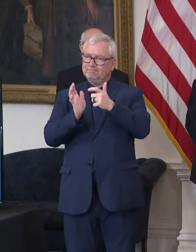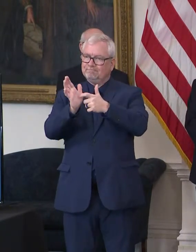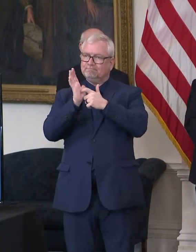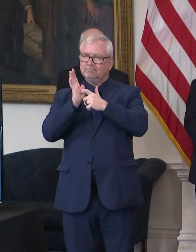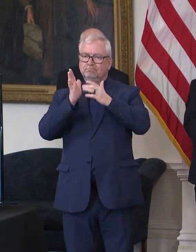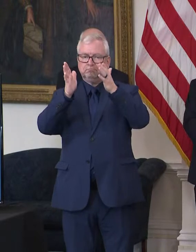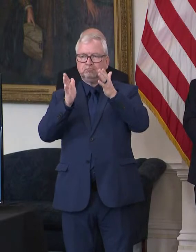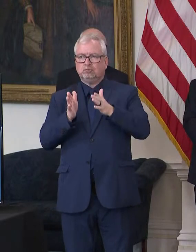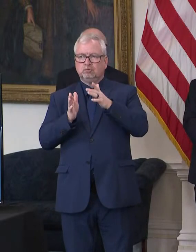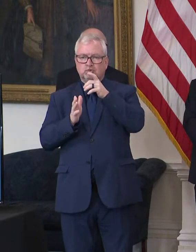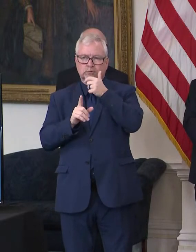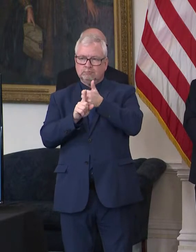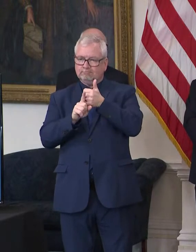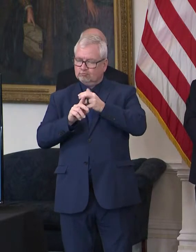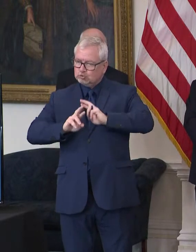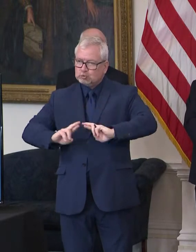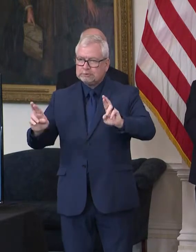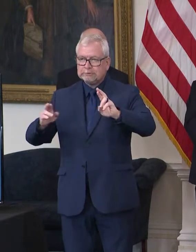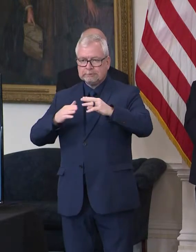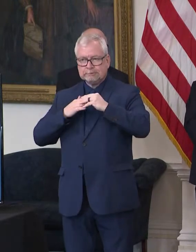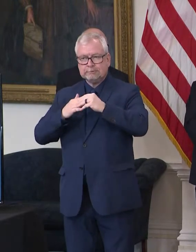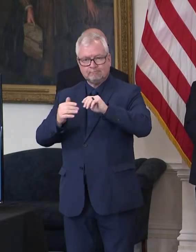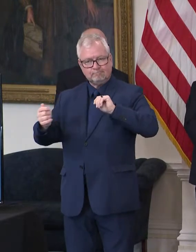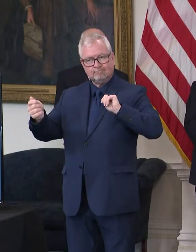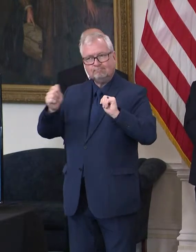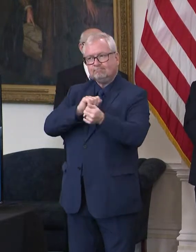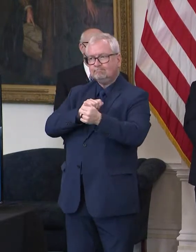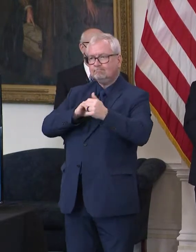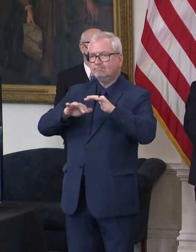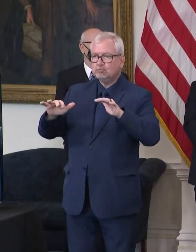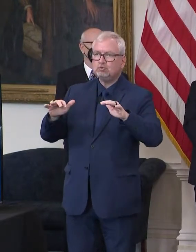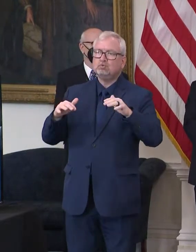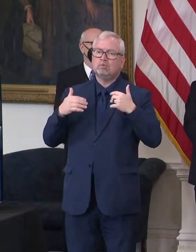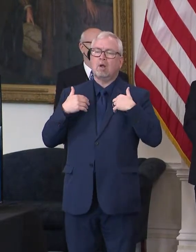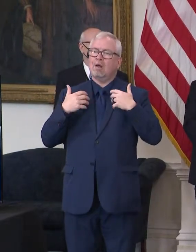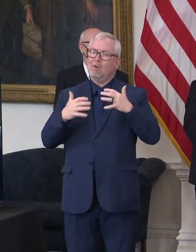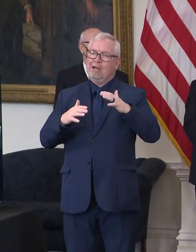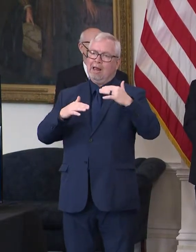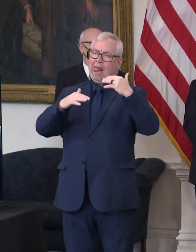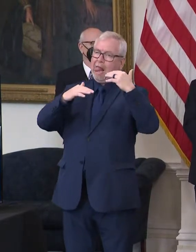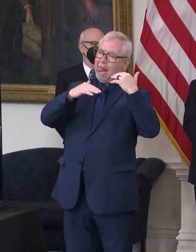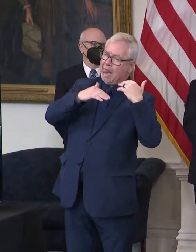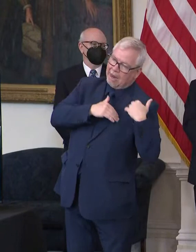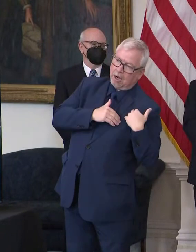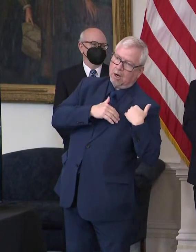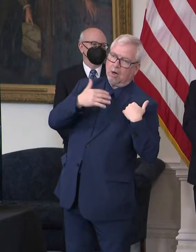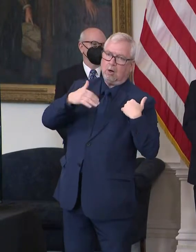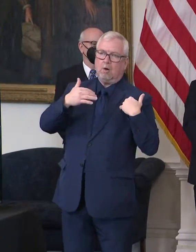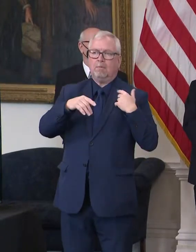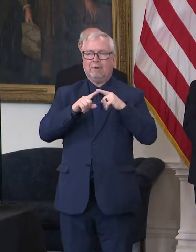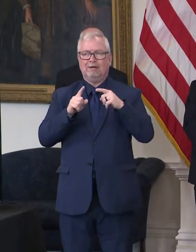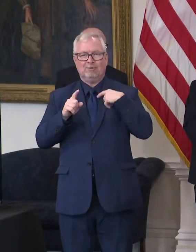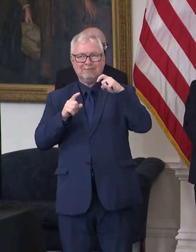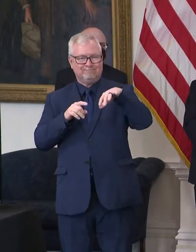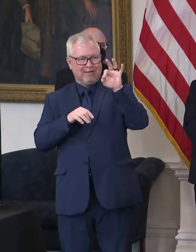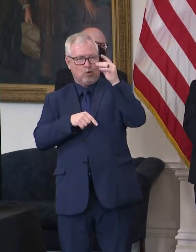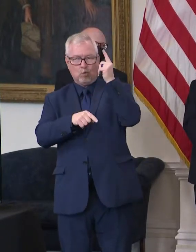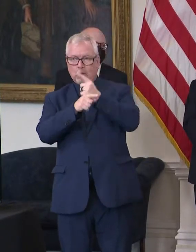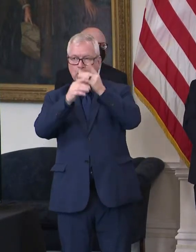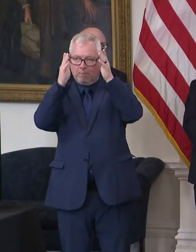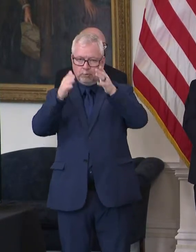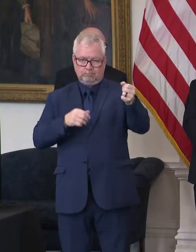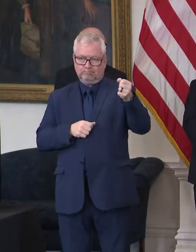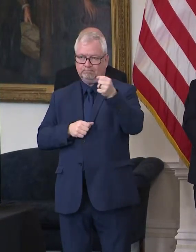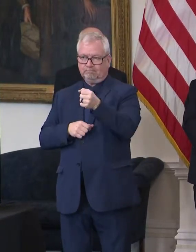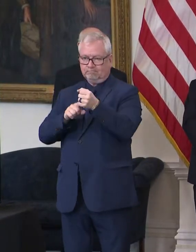job, and trying to find the right person to transform and turn Metro around is going to be a big challenge, but we're